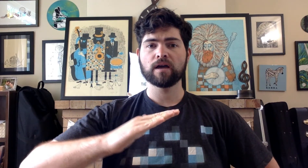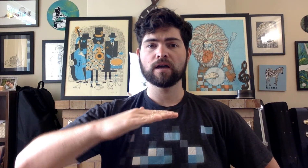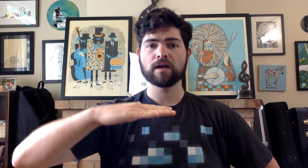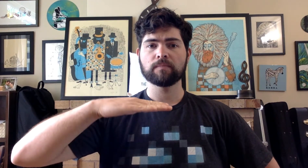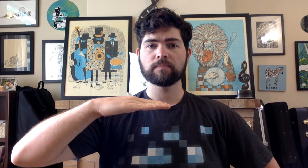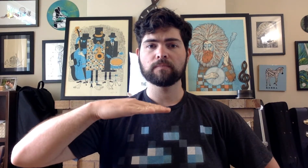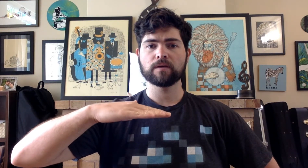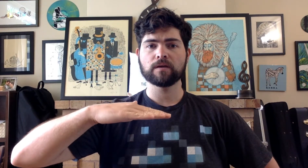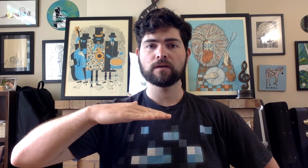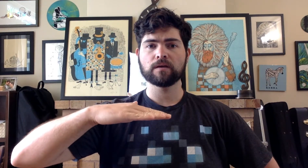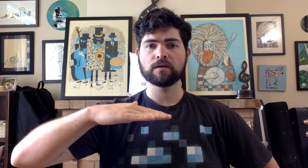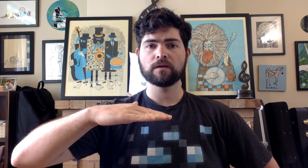Mi,